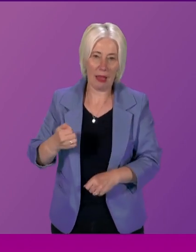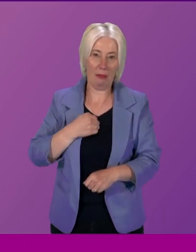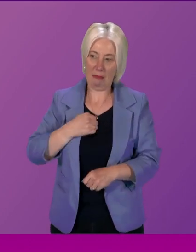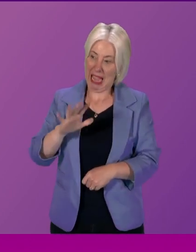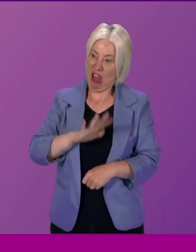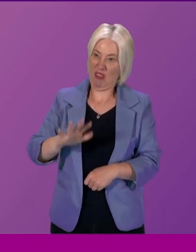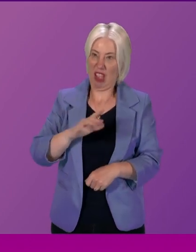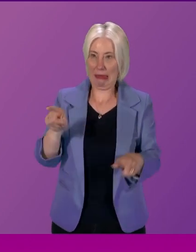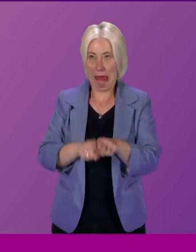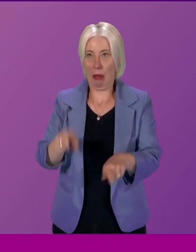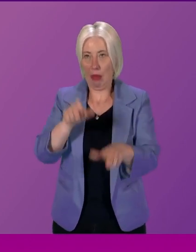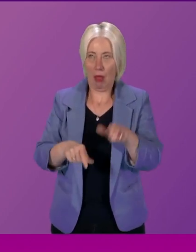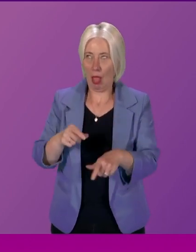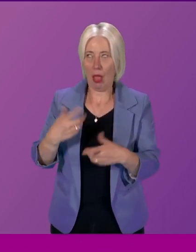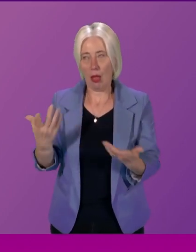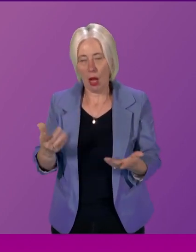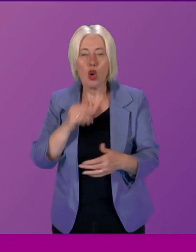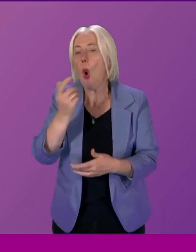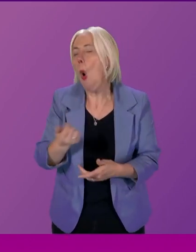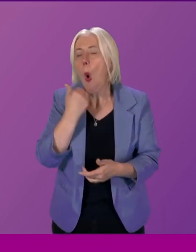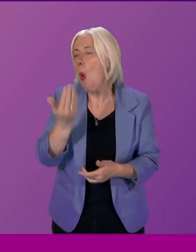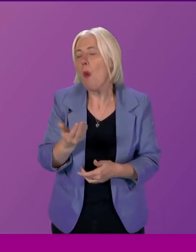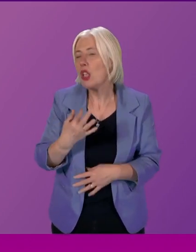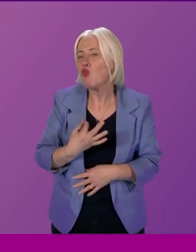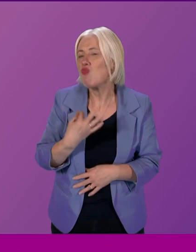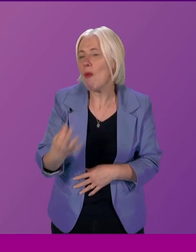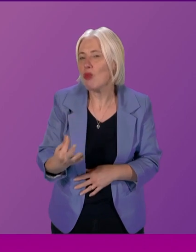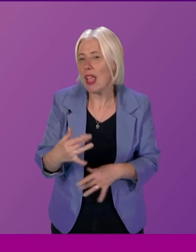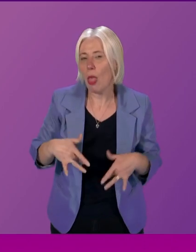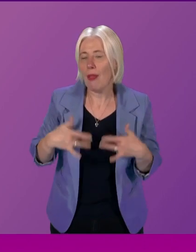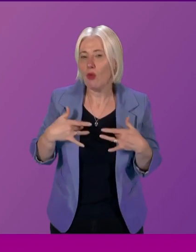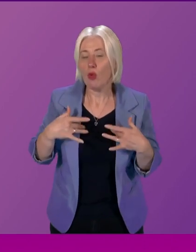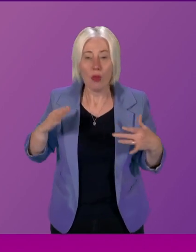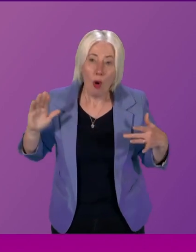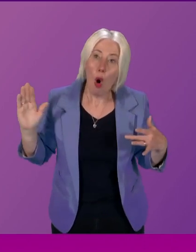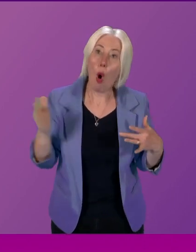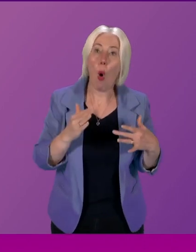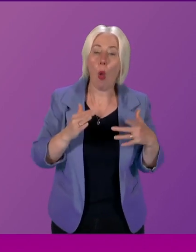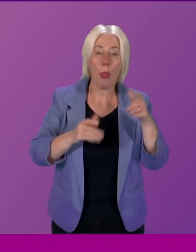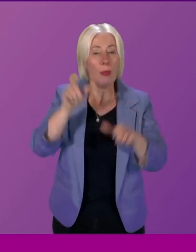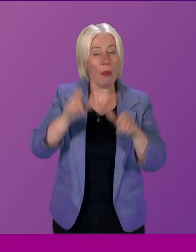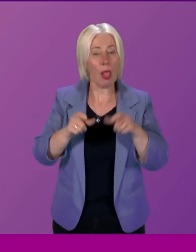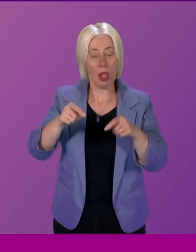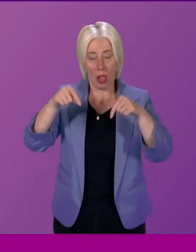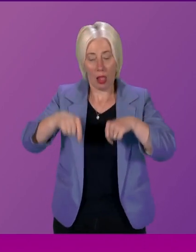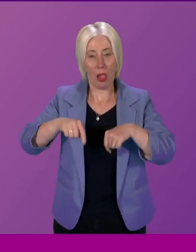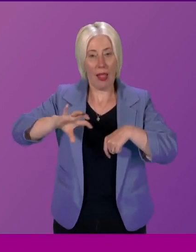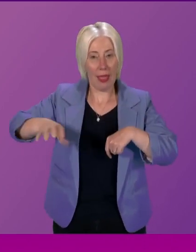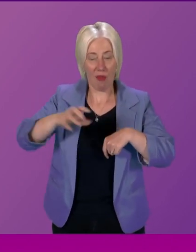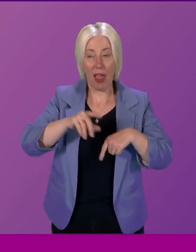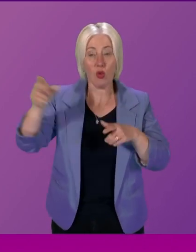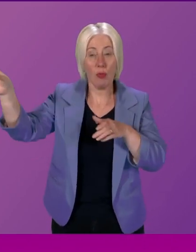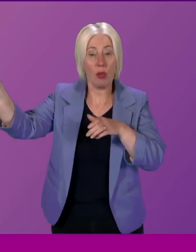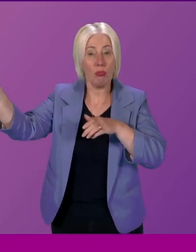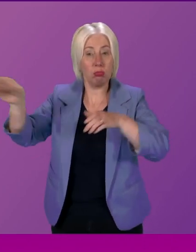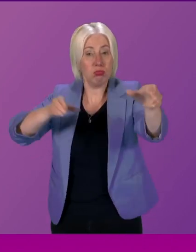them they don't always represent the views of every person in the constituency and I would like to see those people brought in the